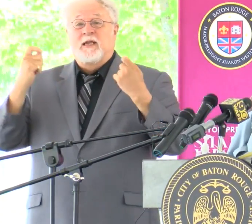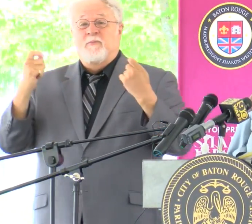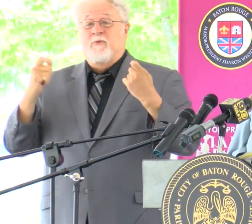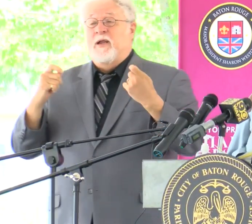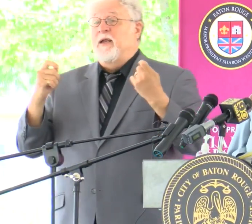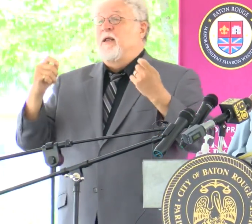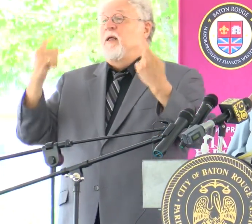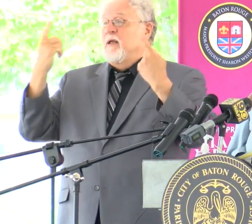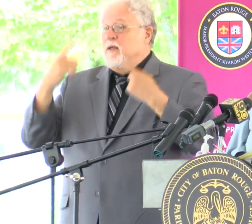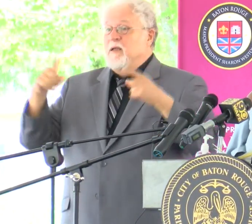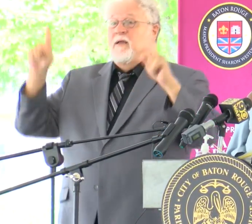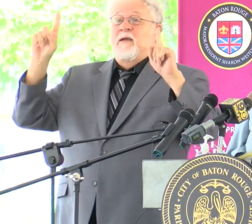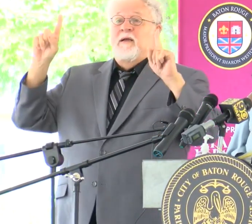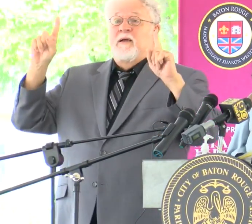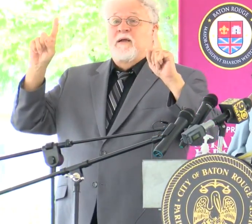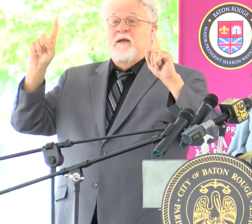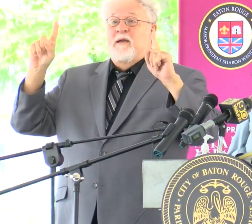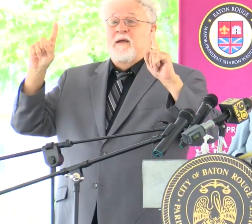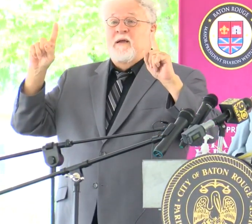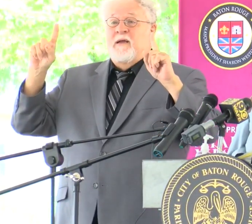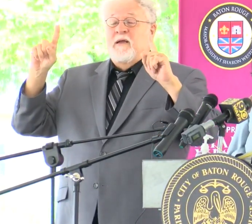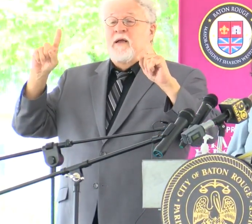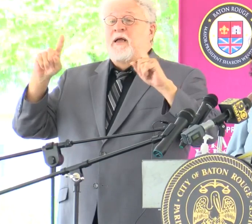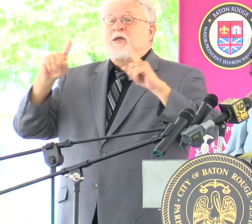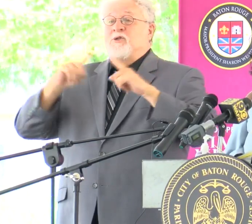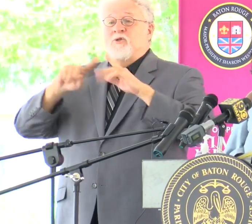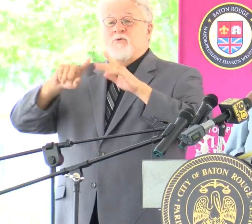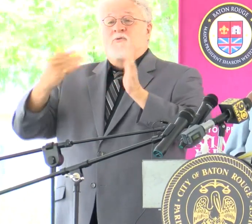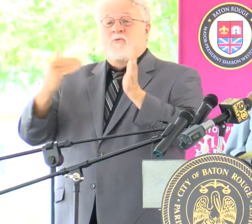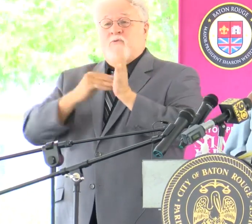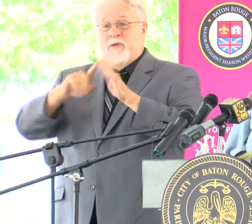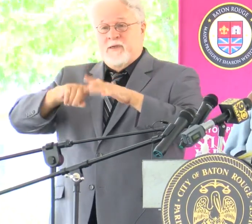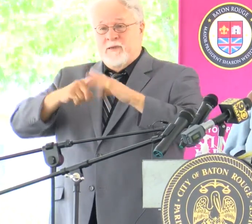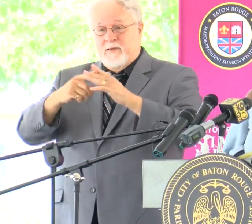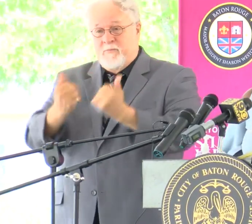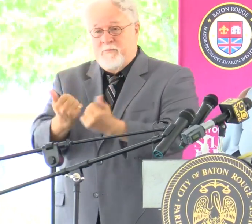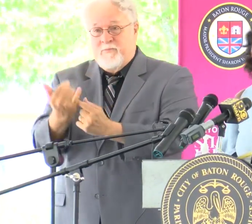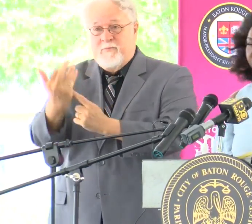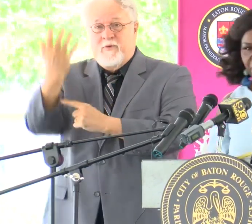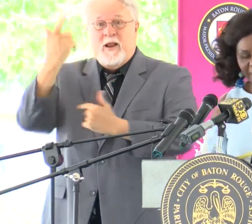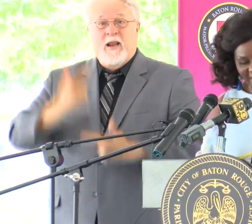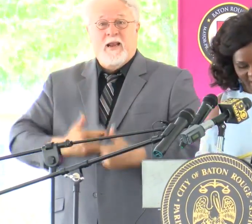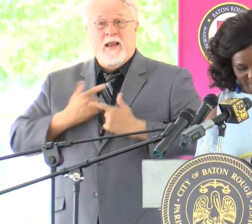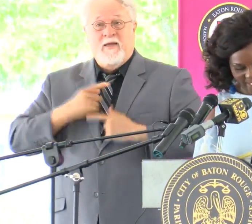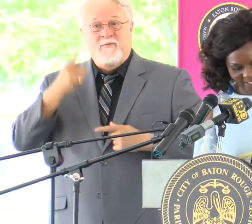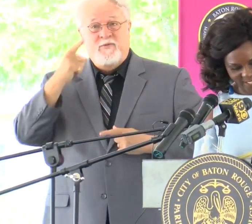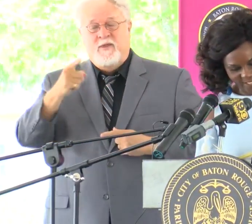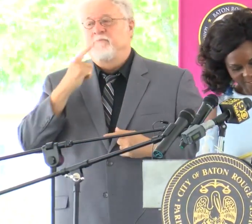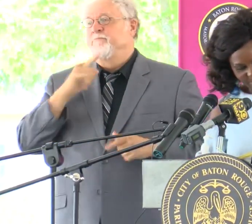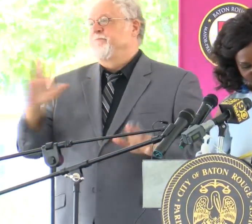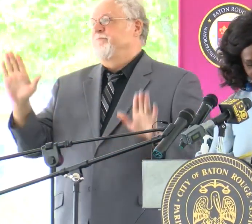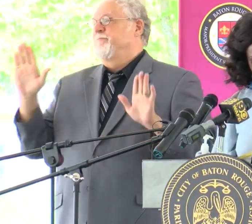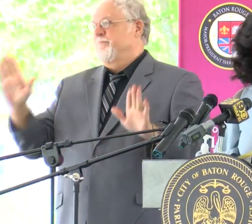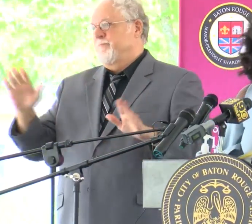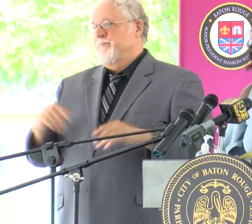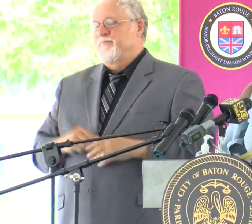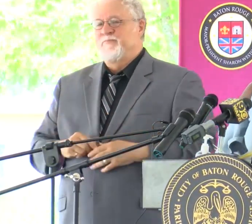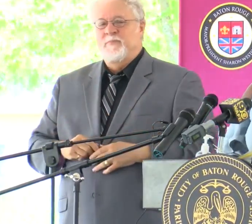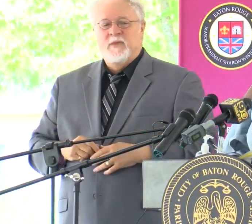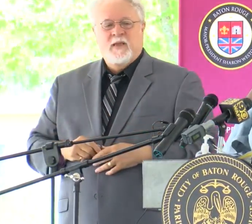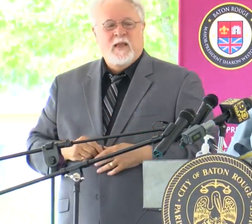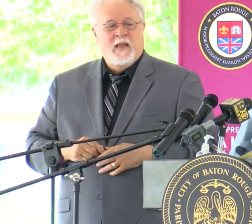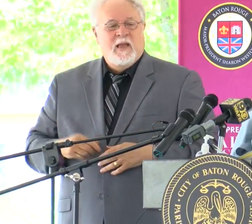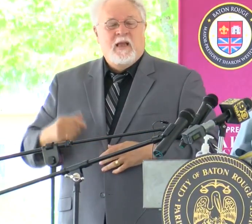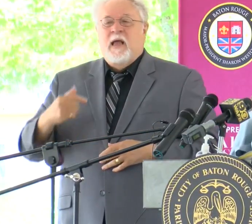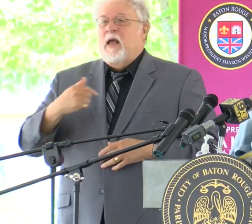culmination of work to rekindle life into this building is truly amazing. I